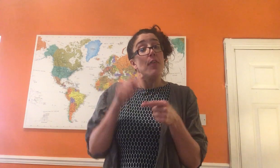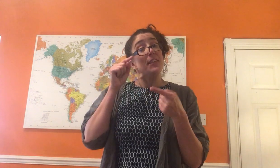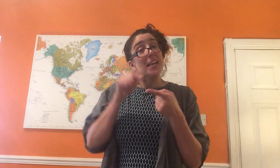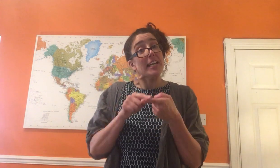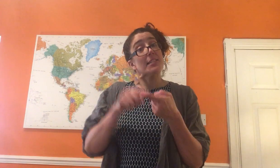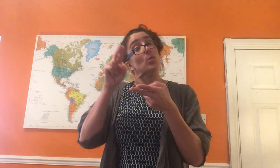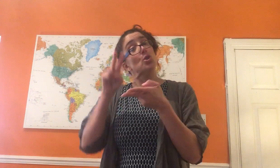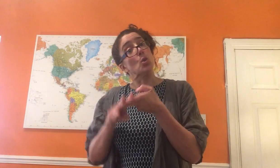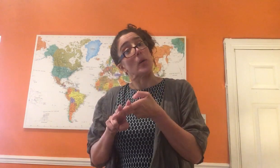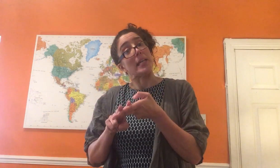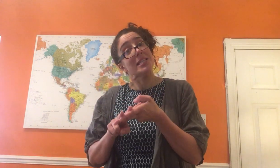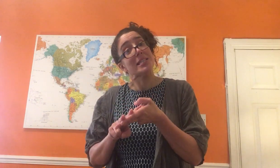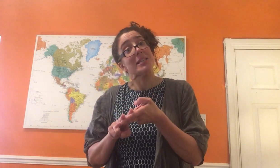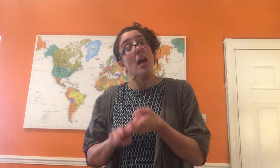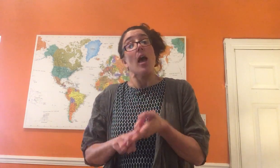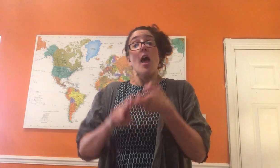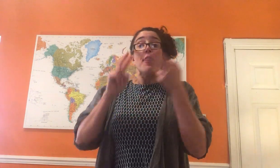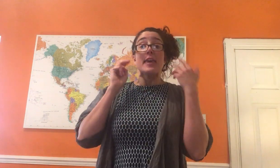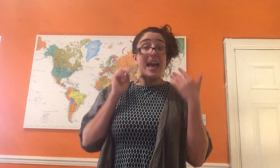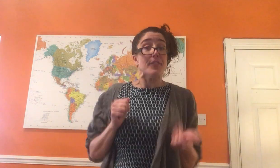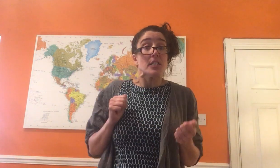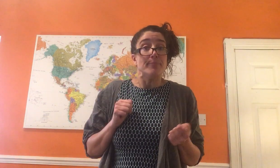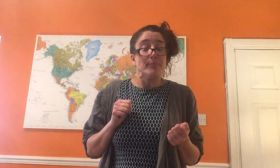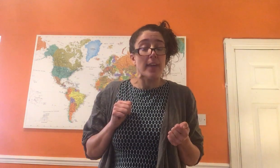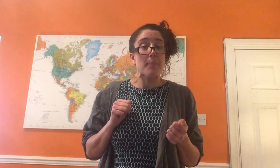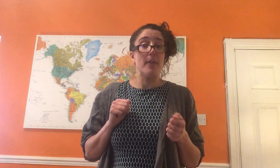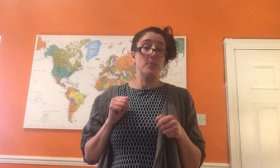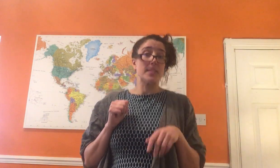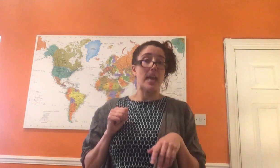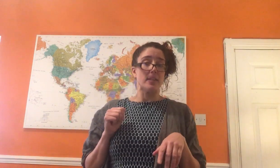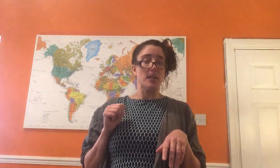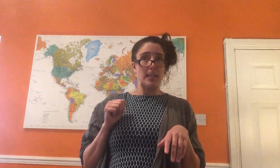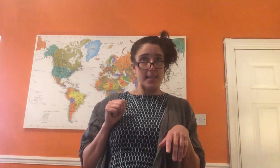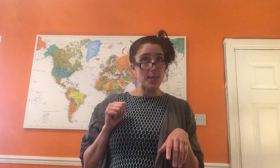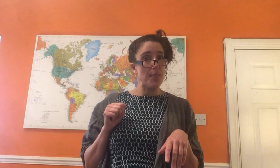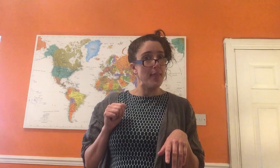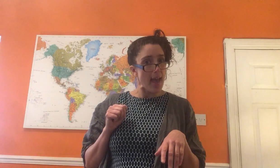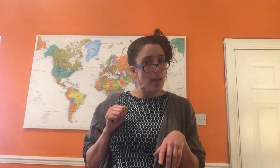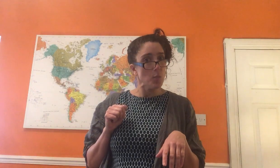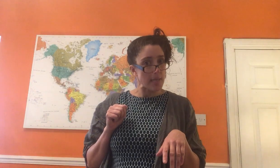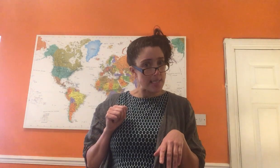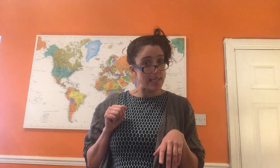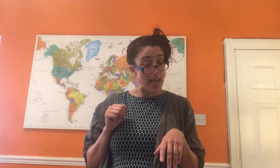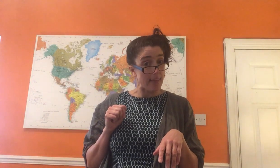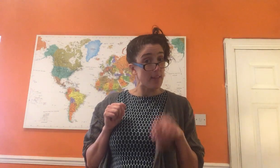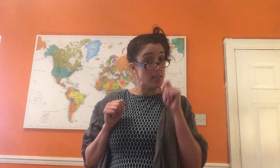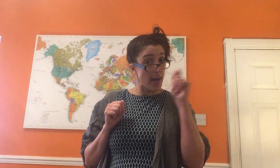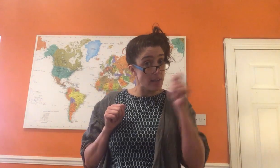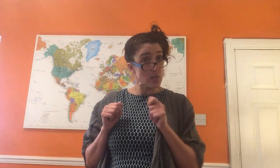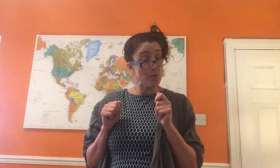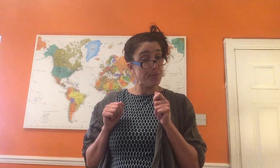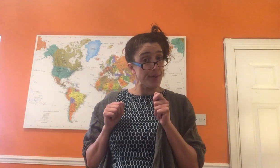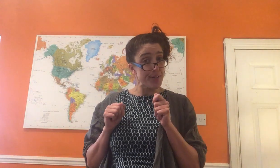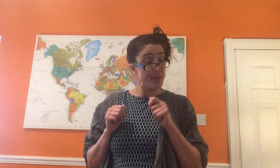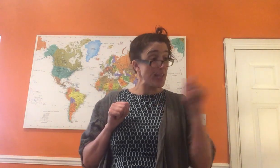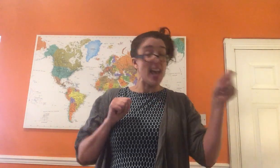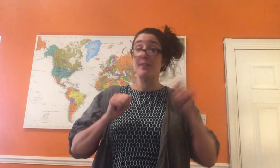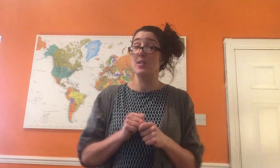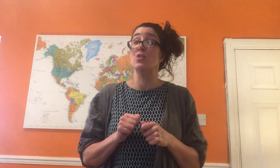that the dinosaur joins the elephant. And they both do it together, don't they? So then we sing the dinosaur first and the elephant's